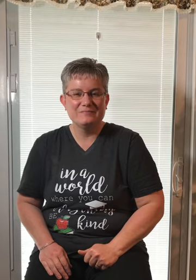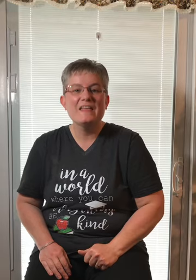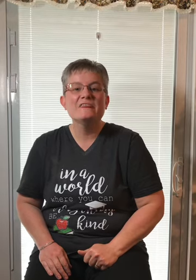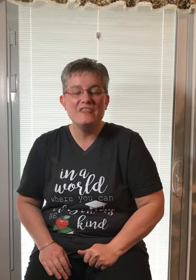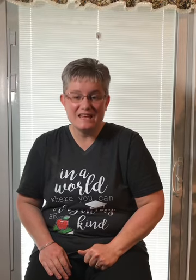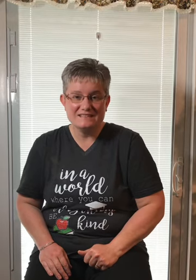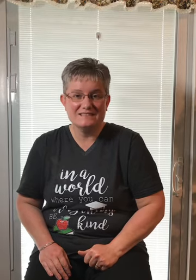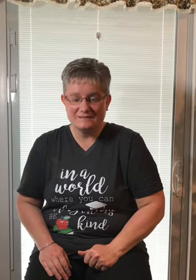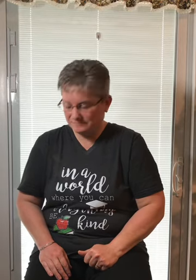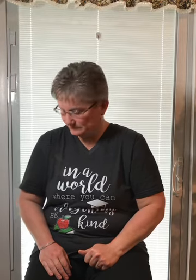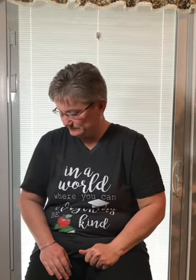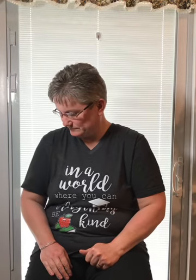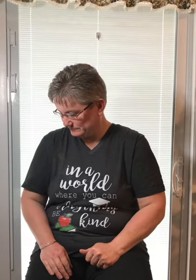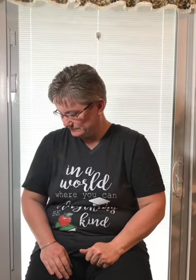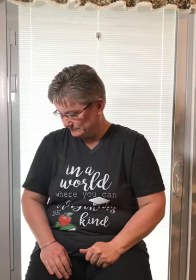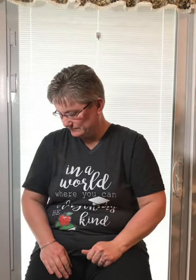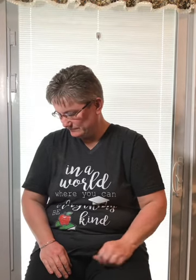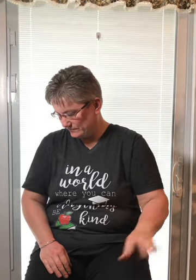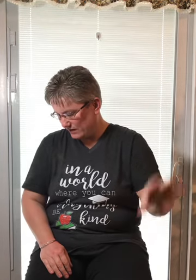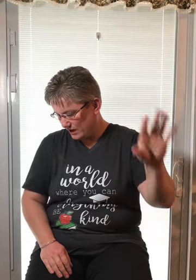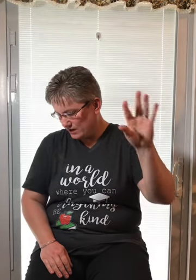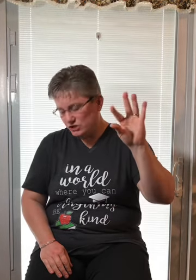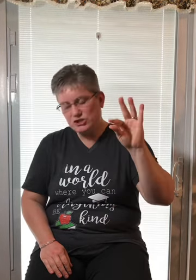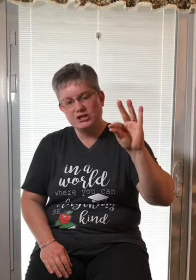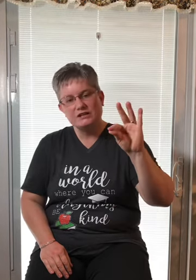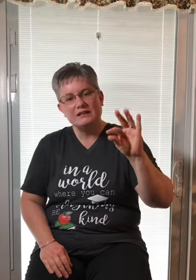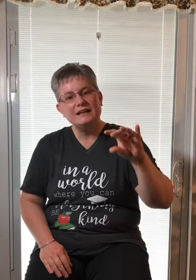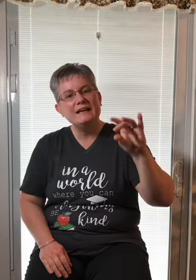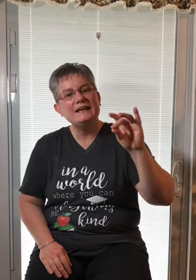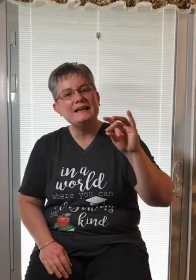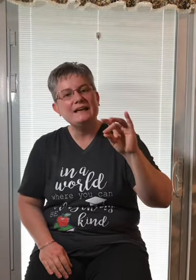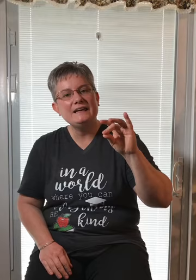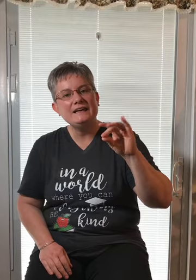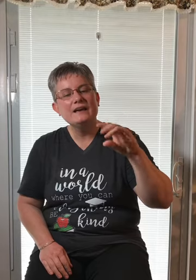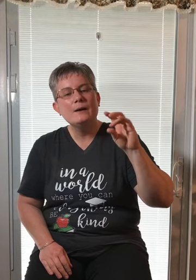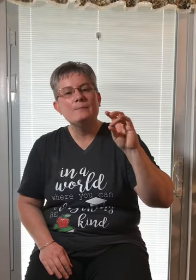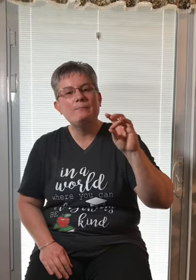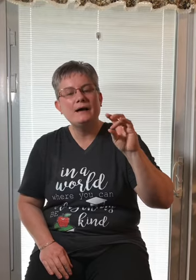This. Ch, ee, p.